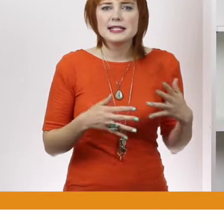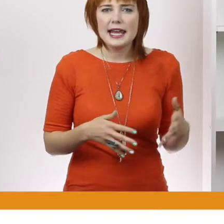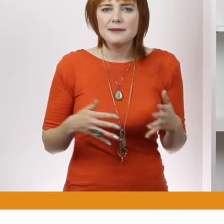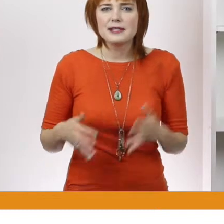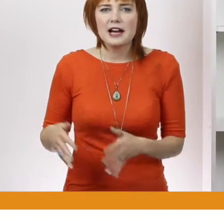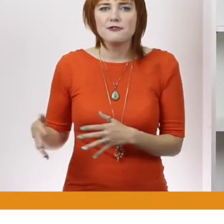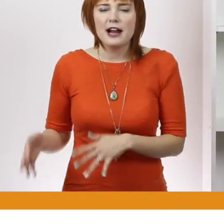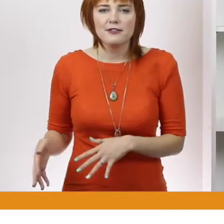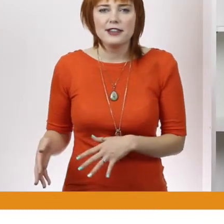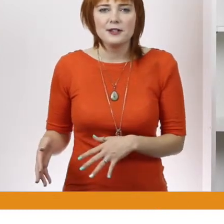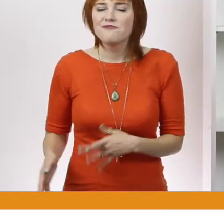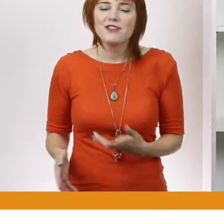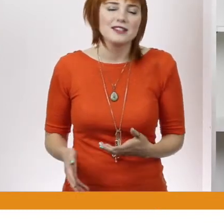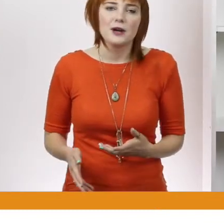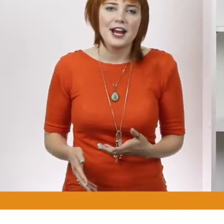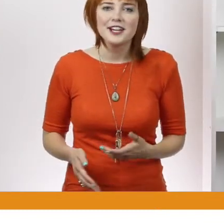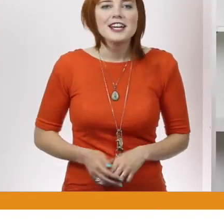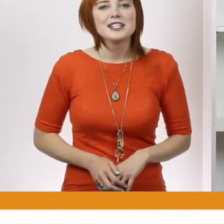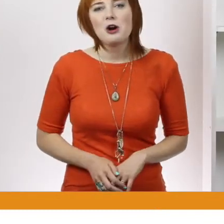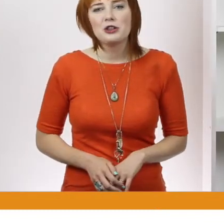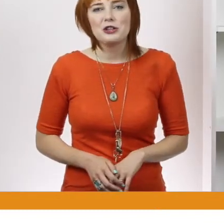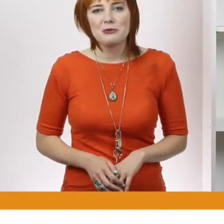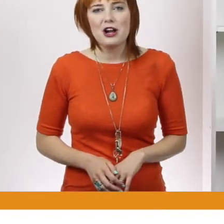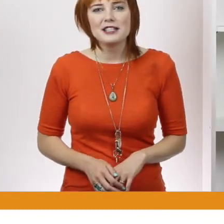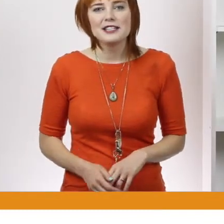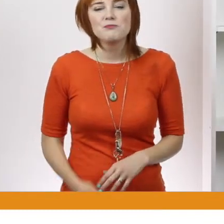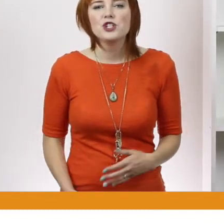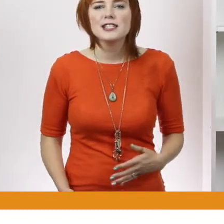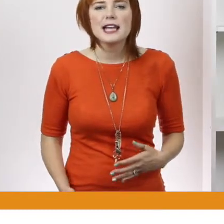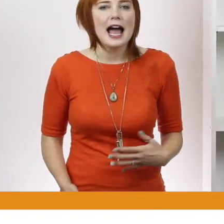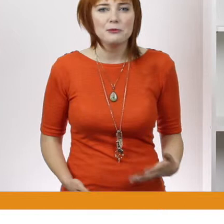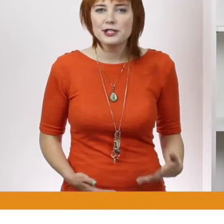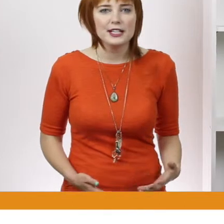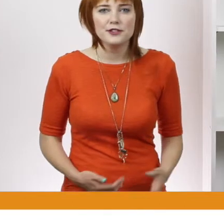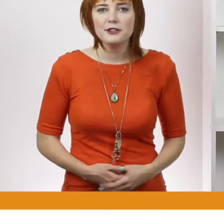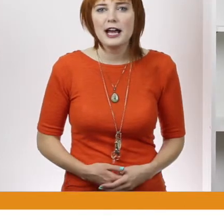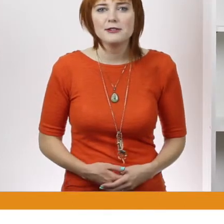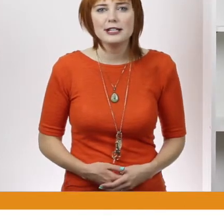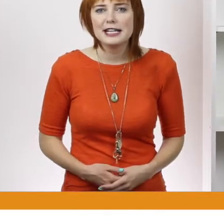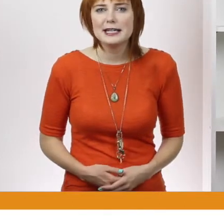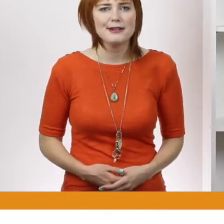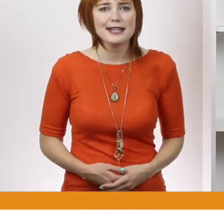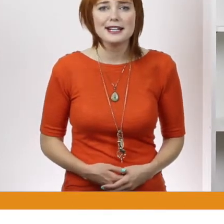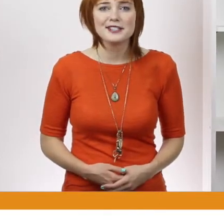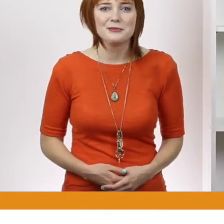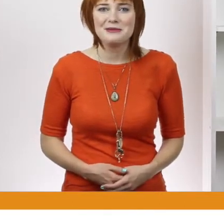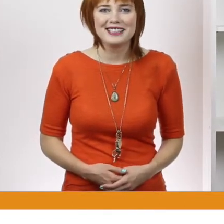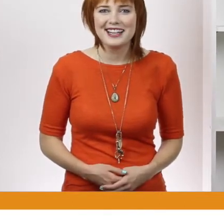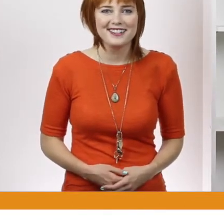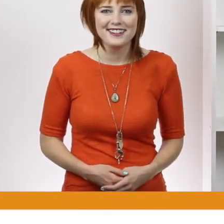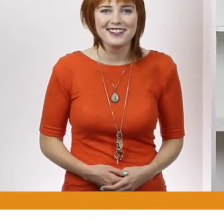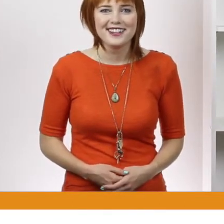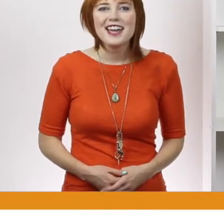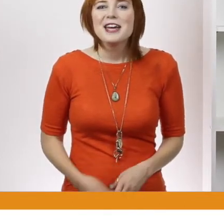doing the same sign for everything, that's okay, it's part of the learning process. Just add more signs to your vocabulary and keep on signing so your